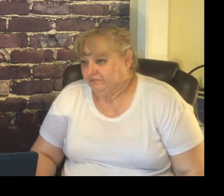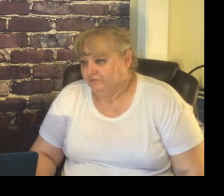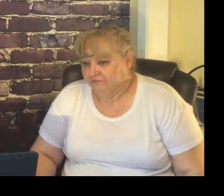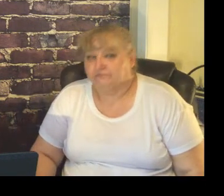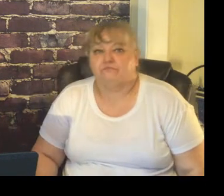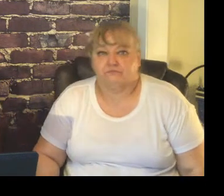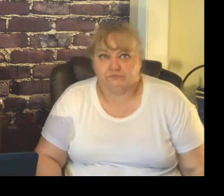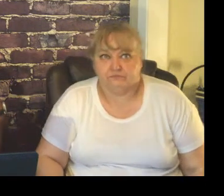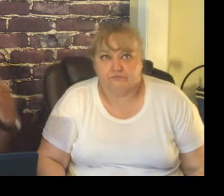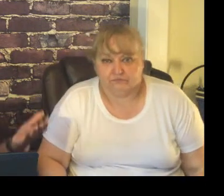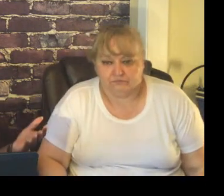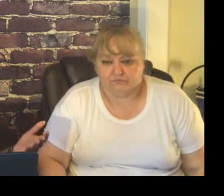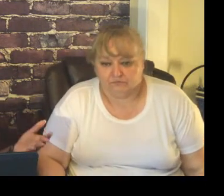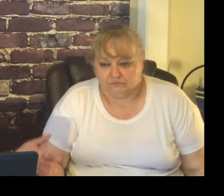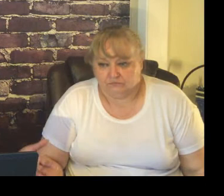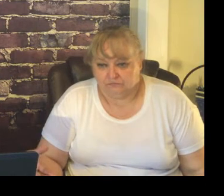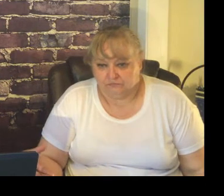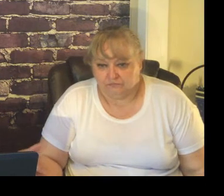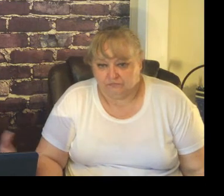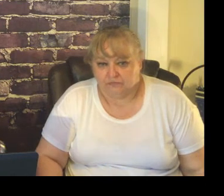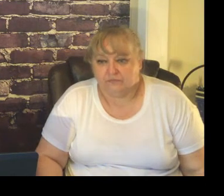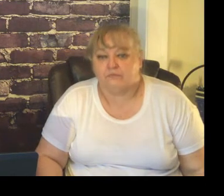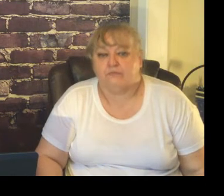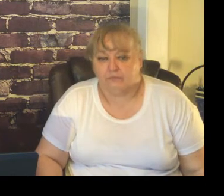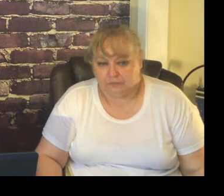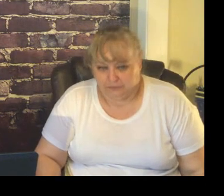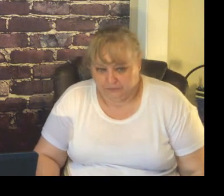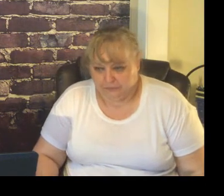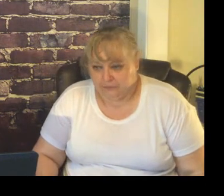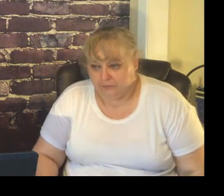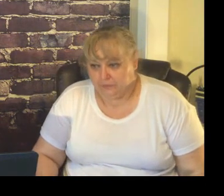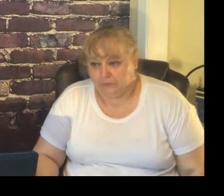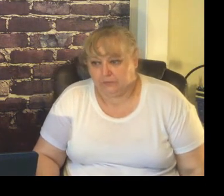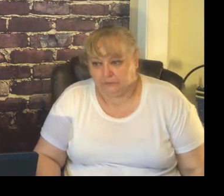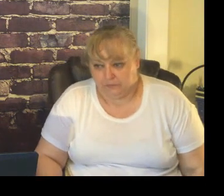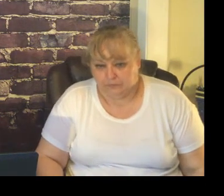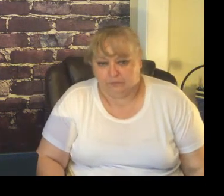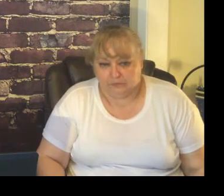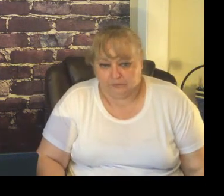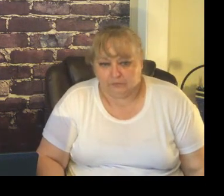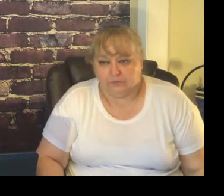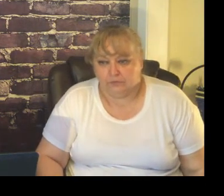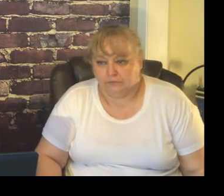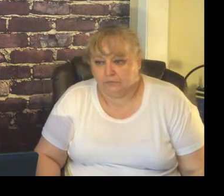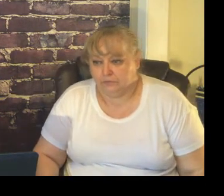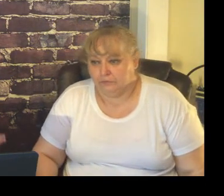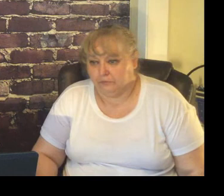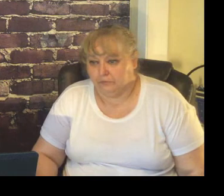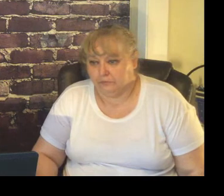room it's how you how everything functions what do you do in any circumstance so that's basically all classroom